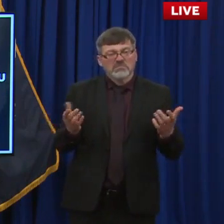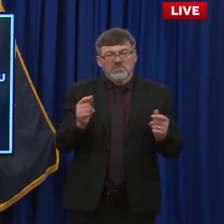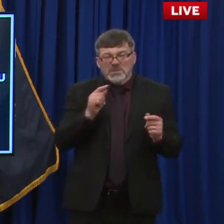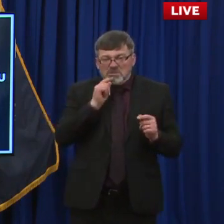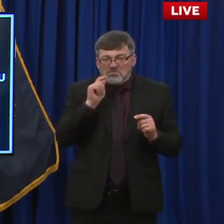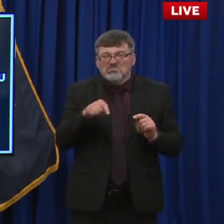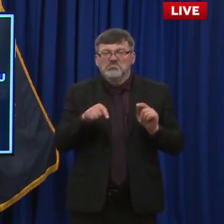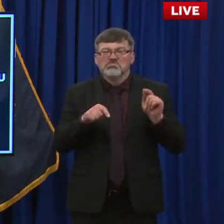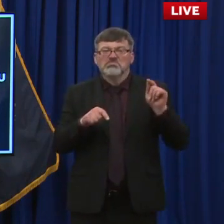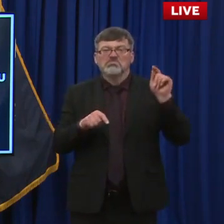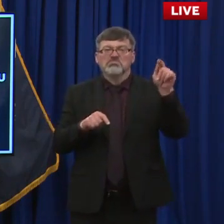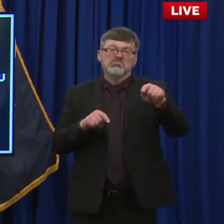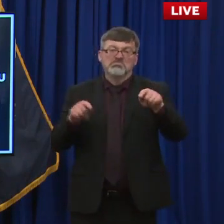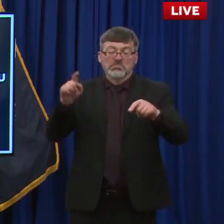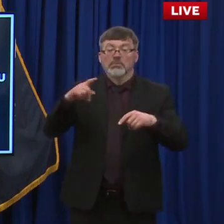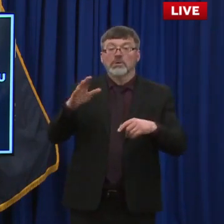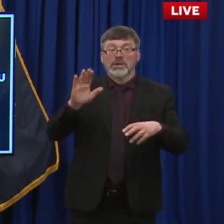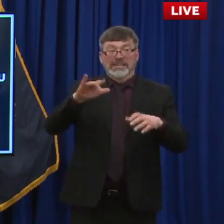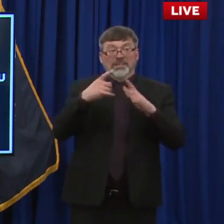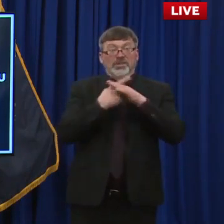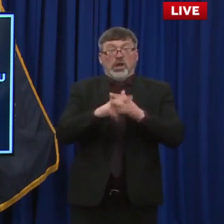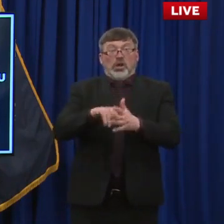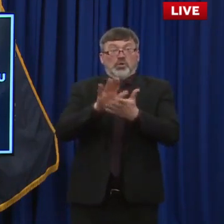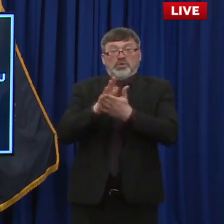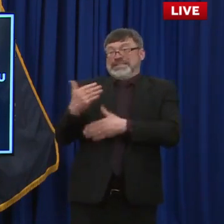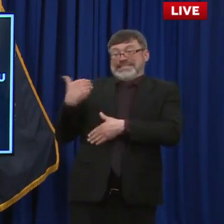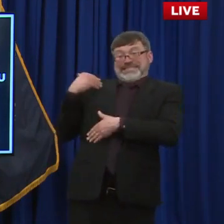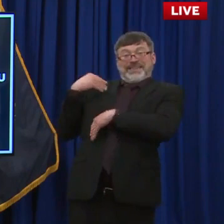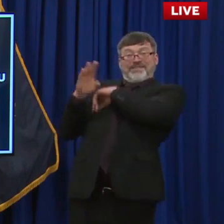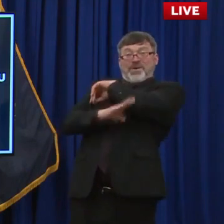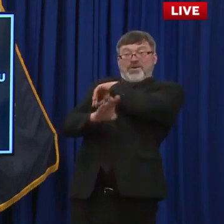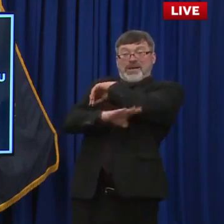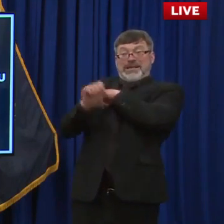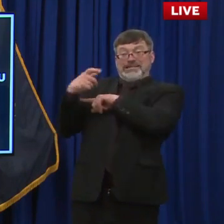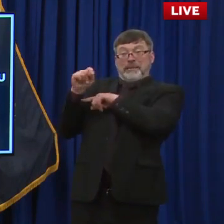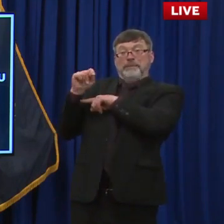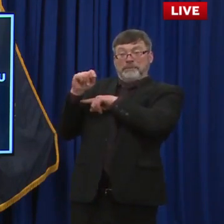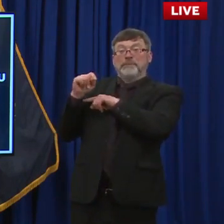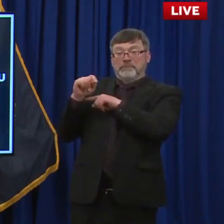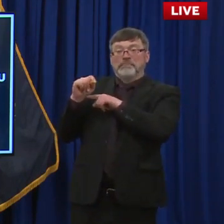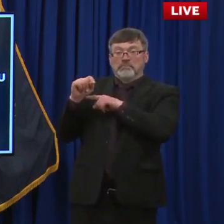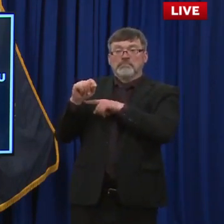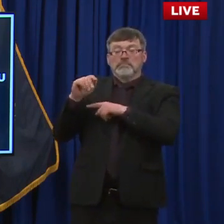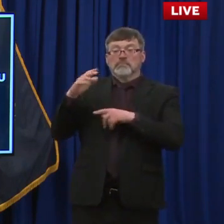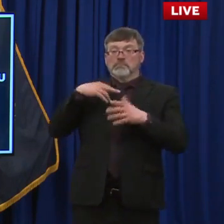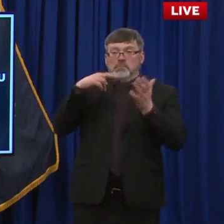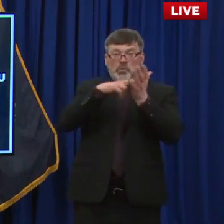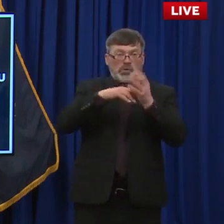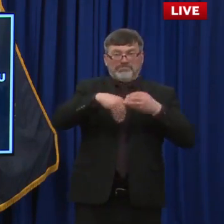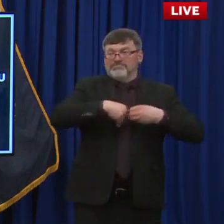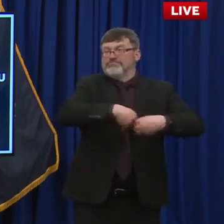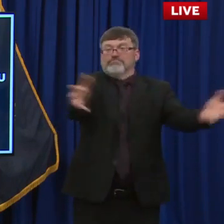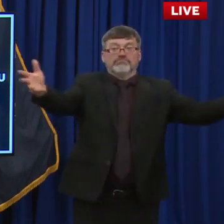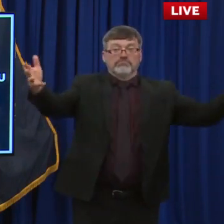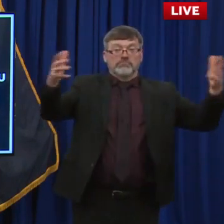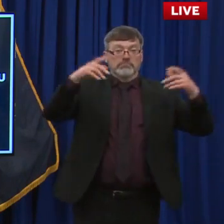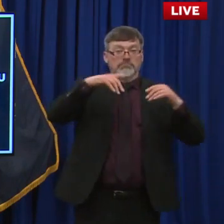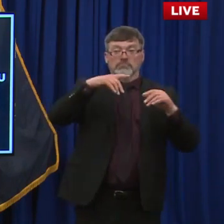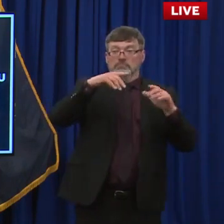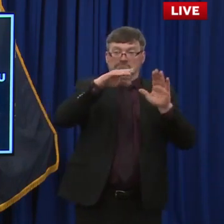the, um, back to the grades K through 12 back to school guidance that was released at the end of August